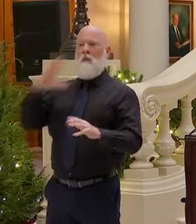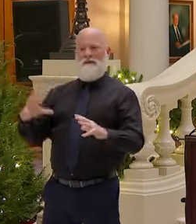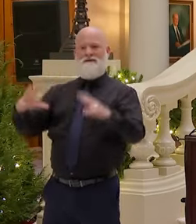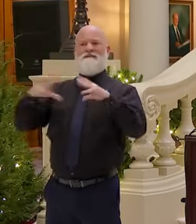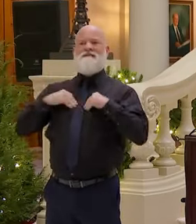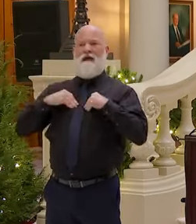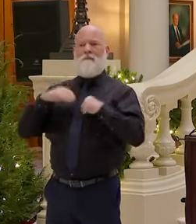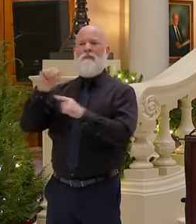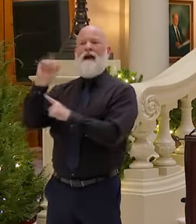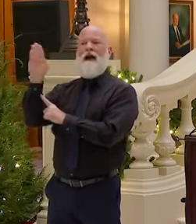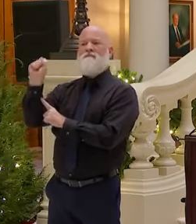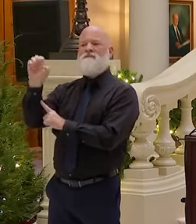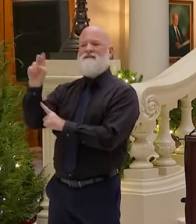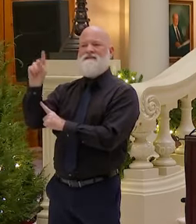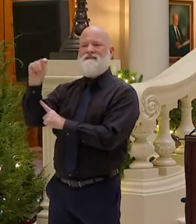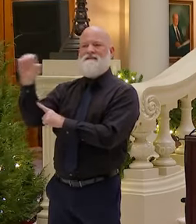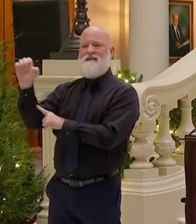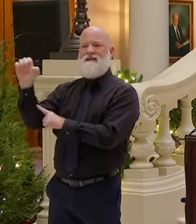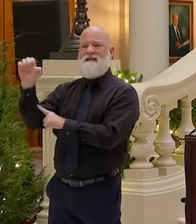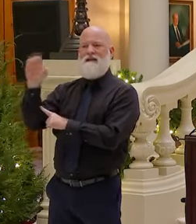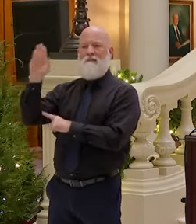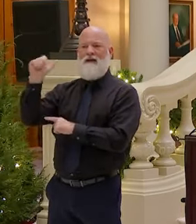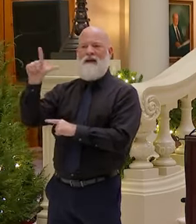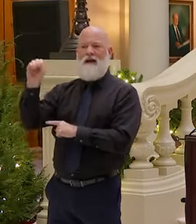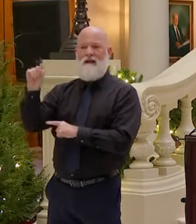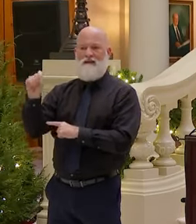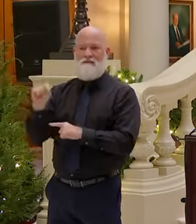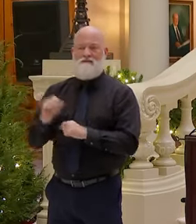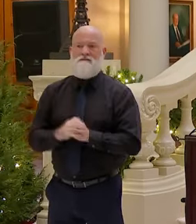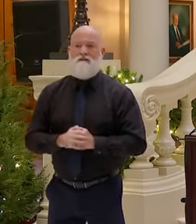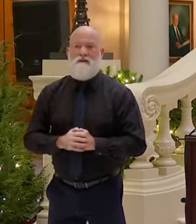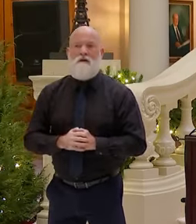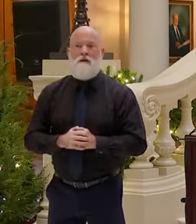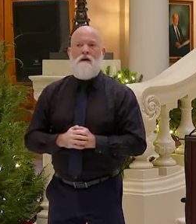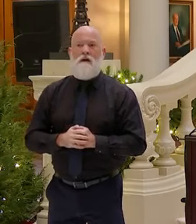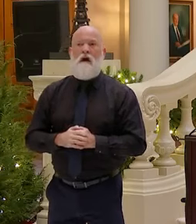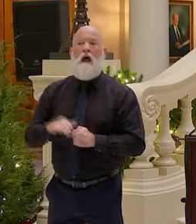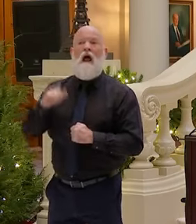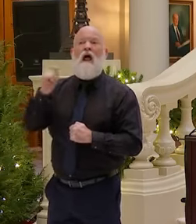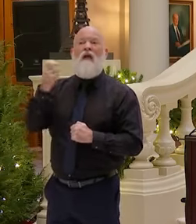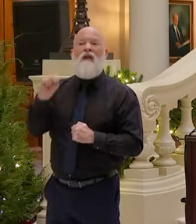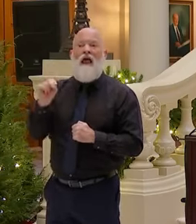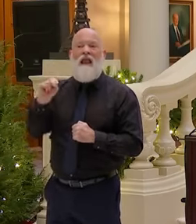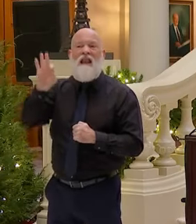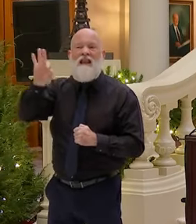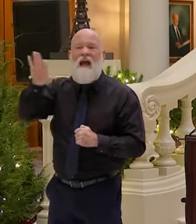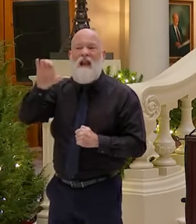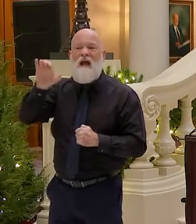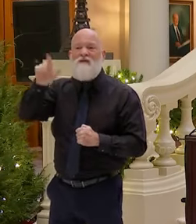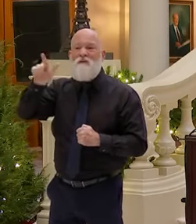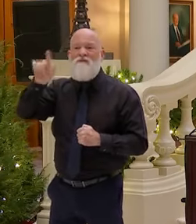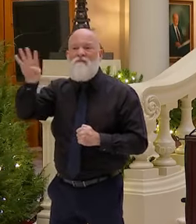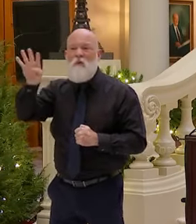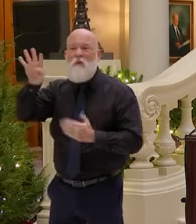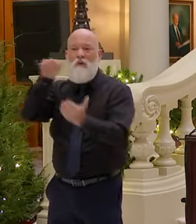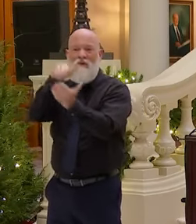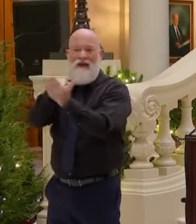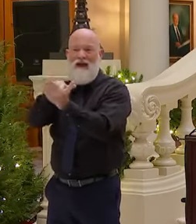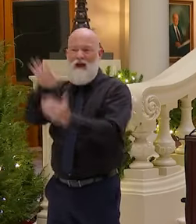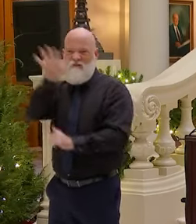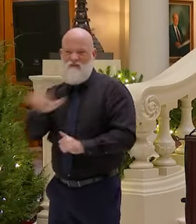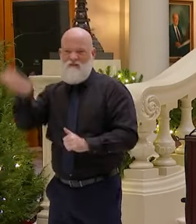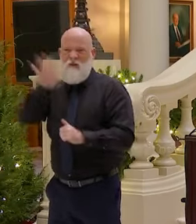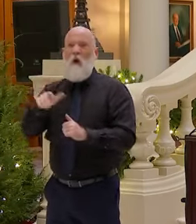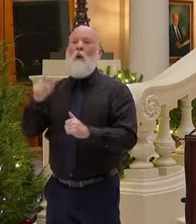,017, and we have 924,891 requests in,